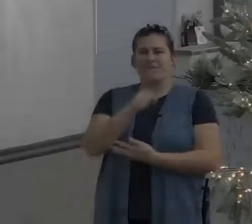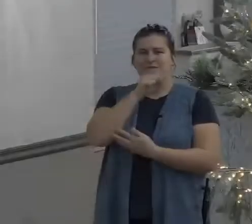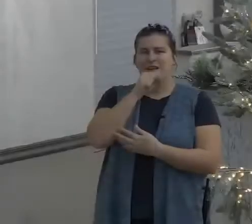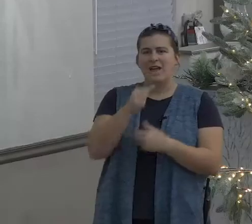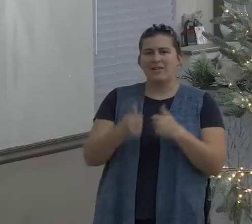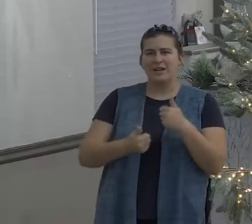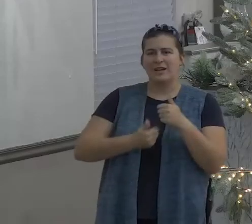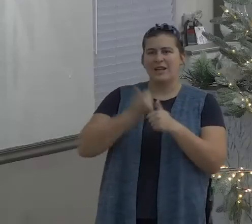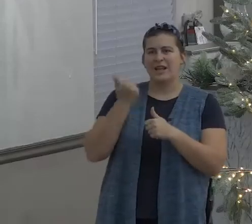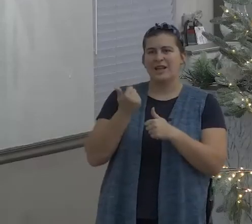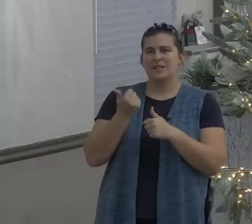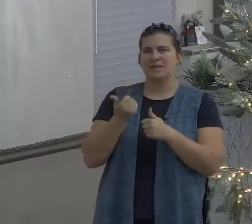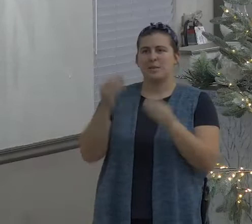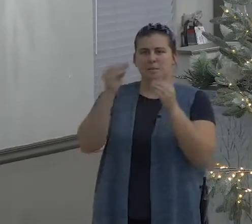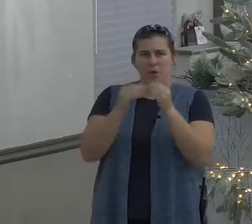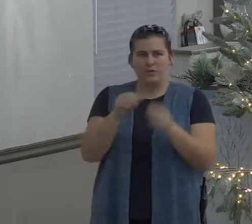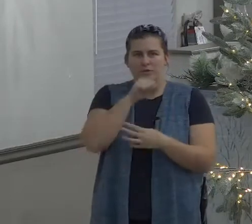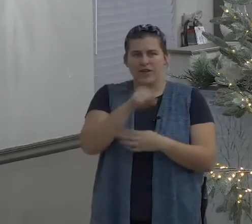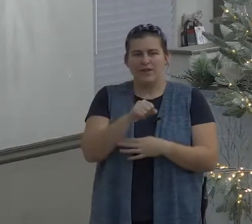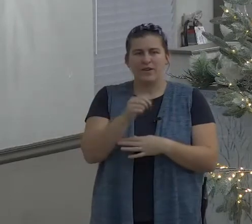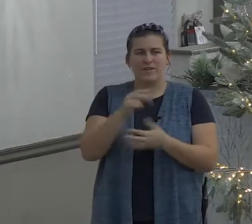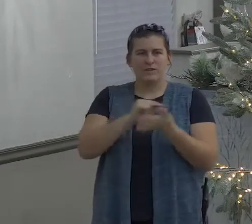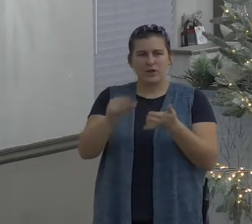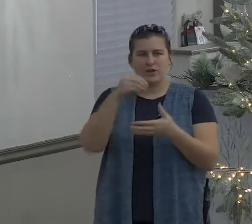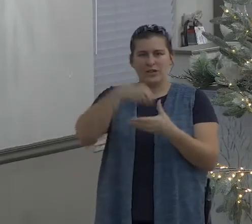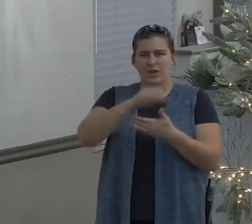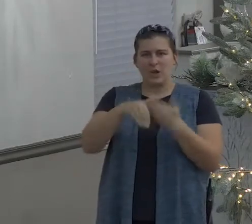what is the most favorite verse in all of America